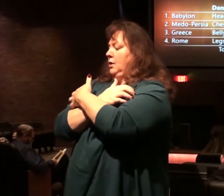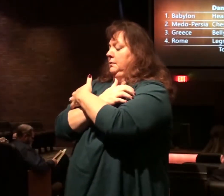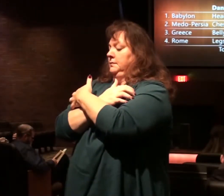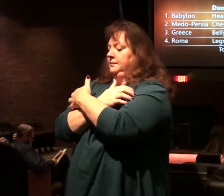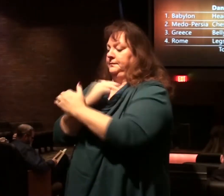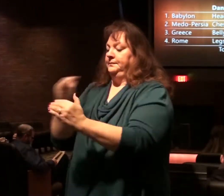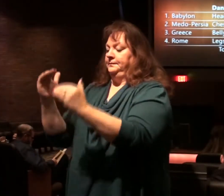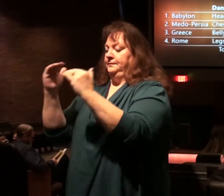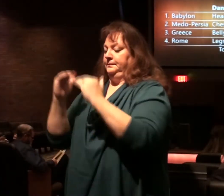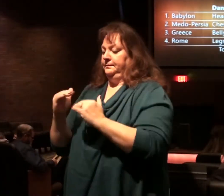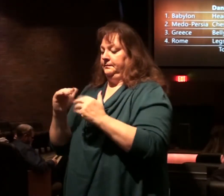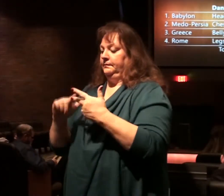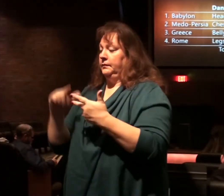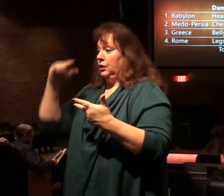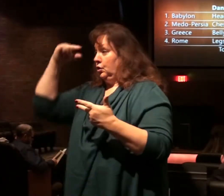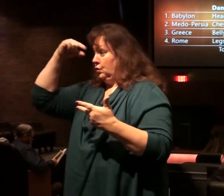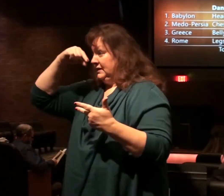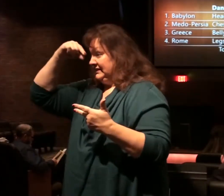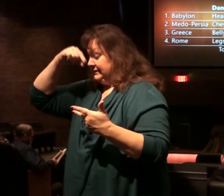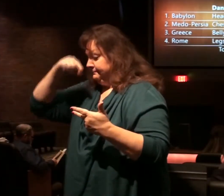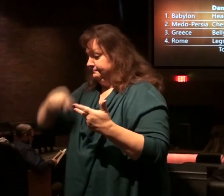Then you can come to Greece.